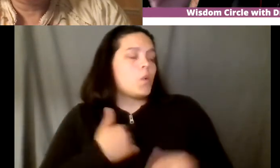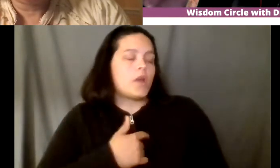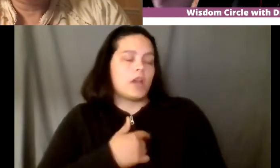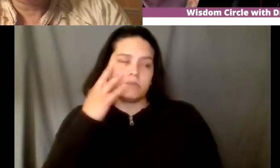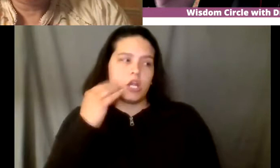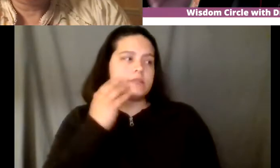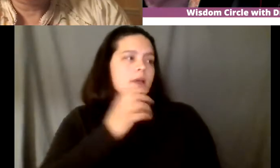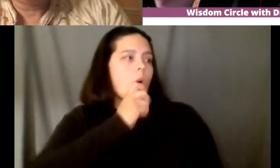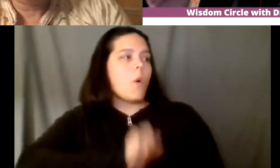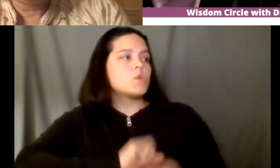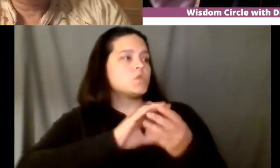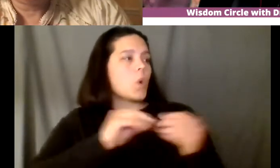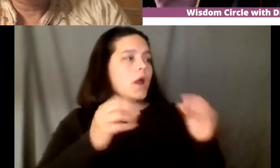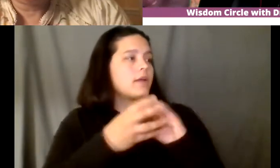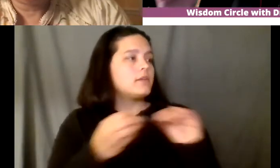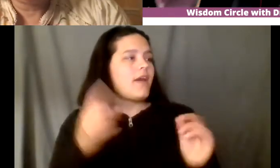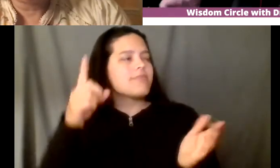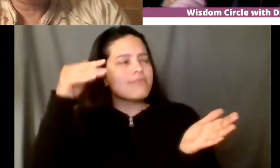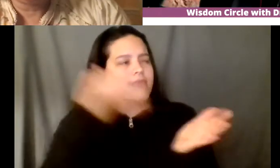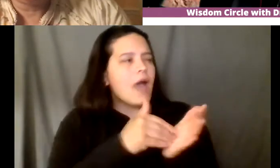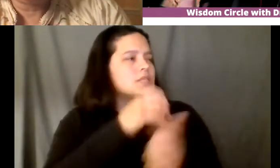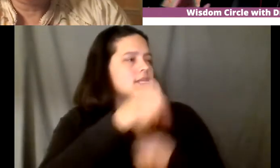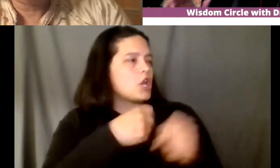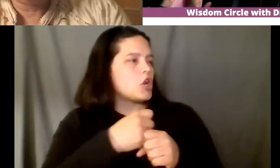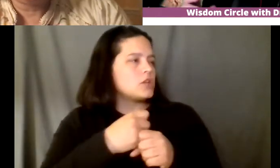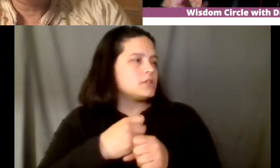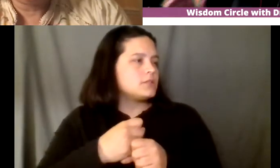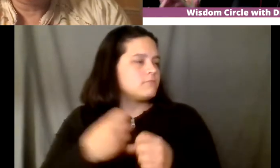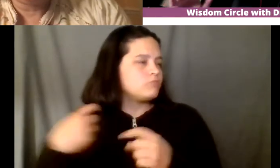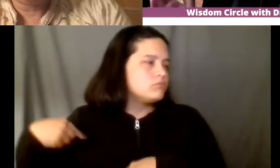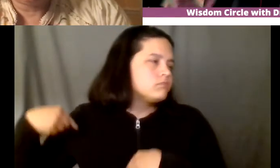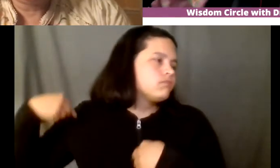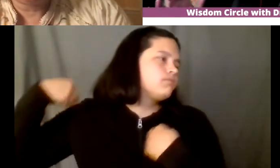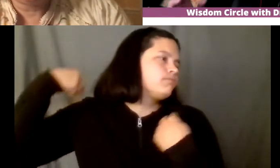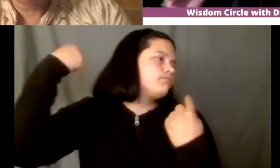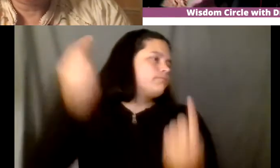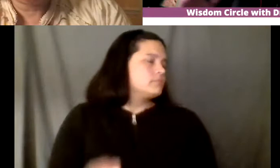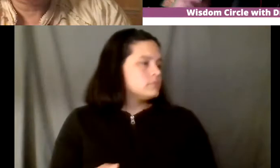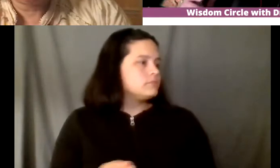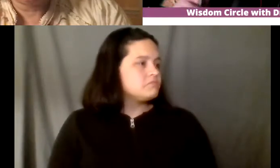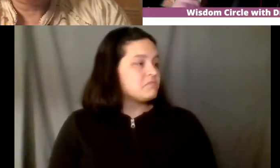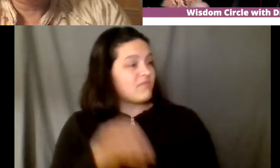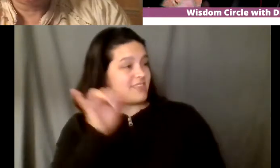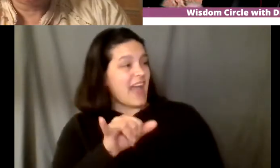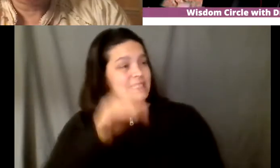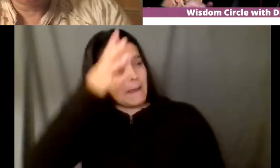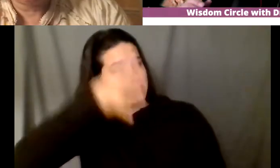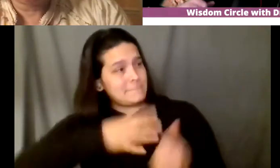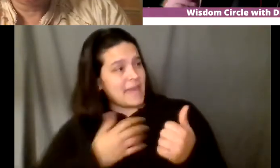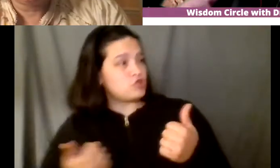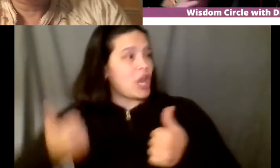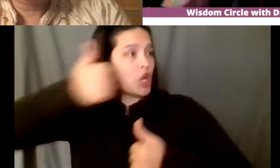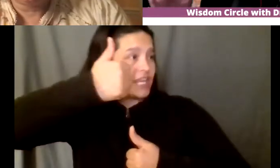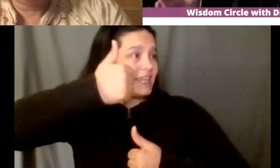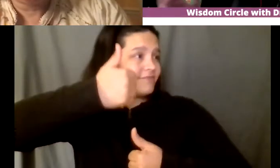years old and that's the patriarchy he said you notice women are coming into roles that are traditionally what